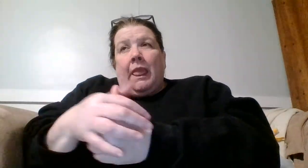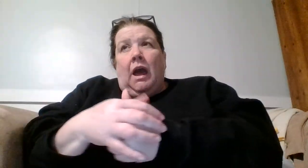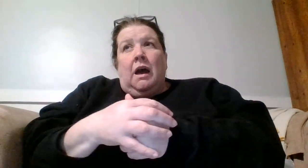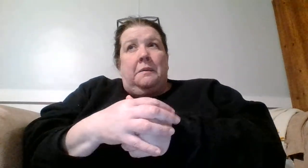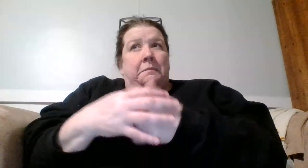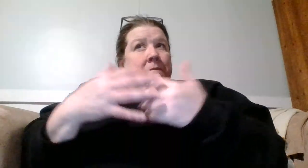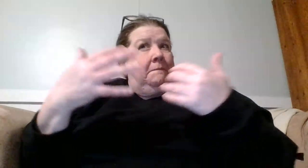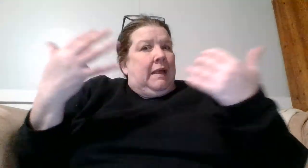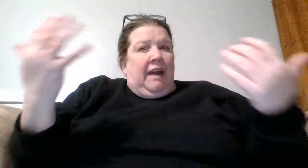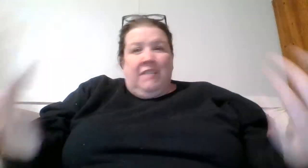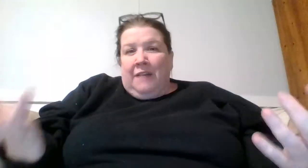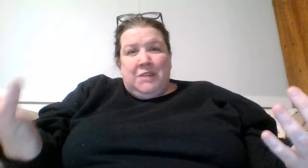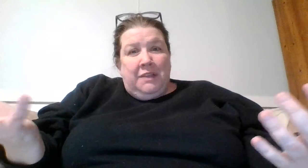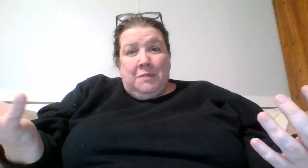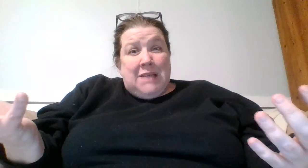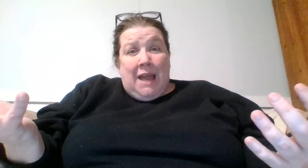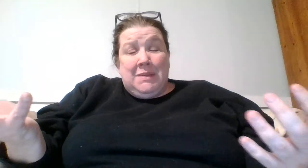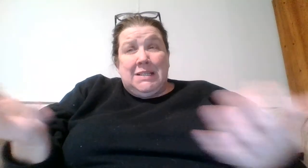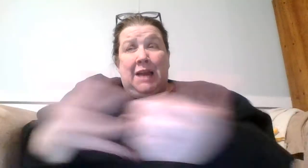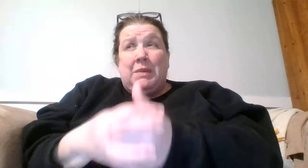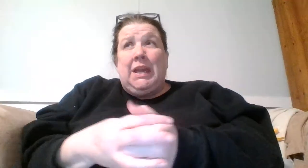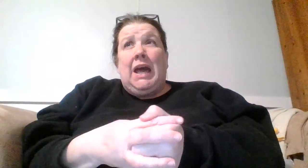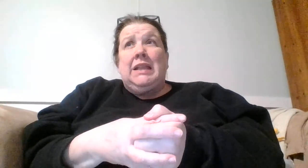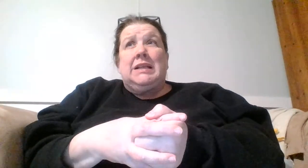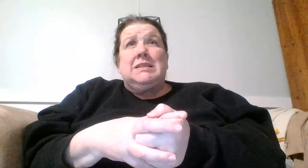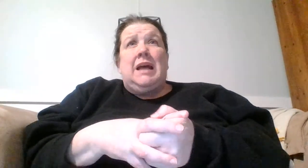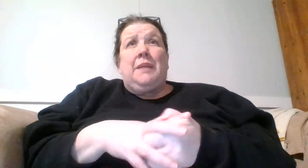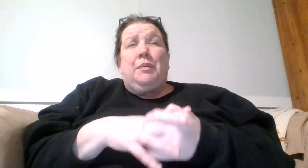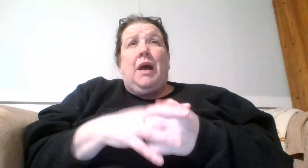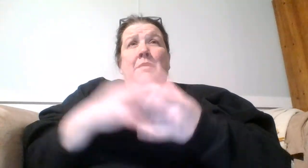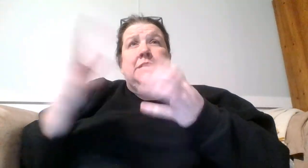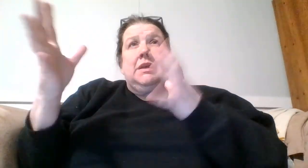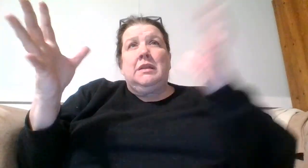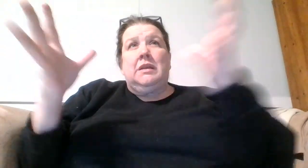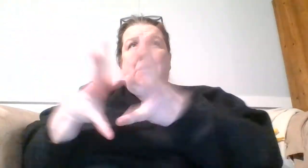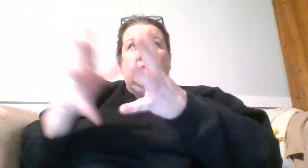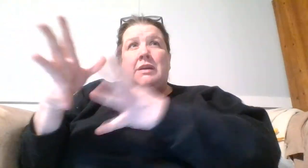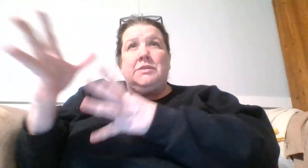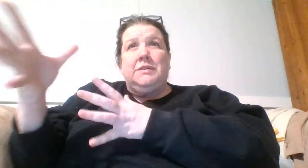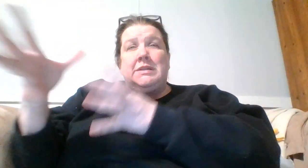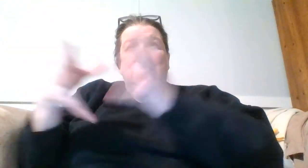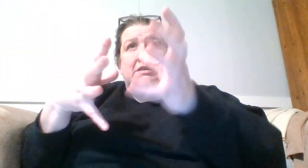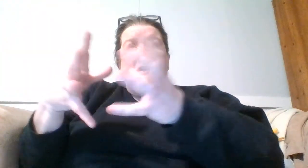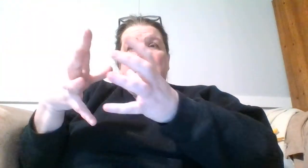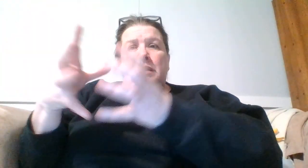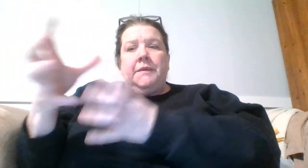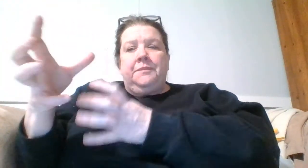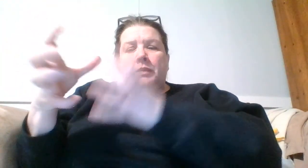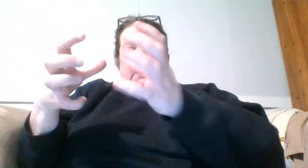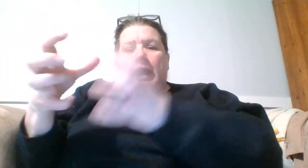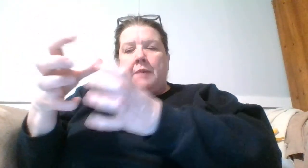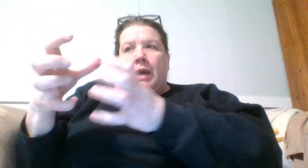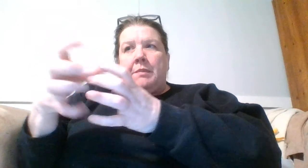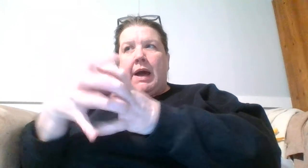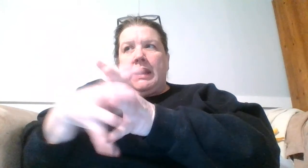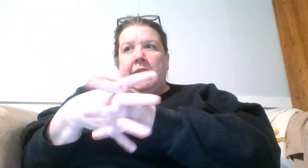Um, I've, I've done them time and time again. That's not a problem that, you know, the issue is, can my body,